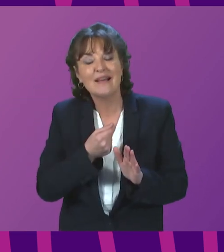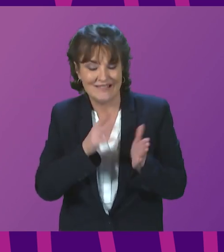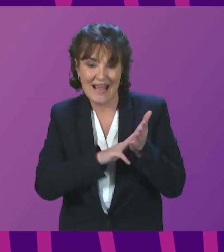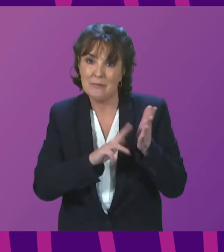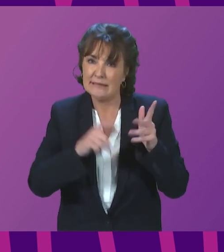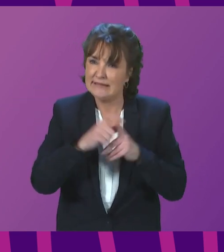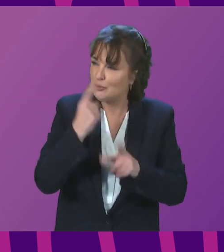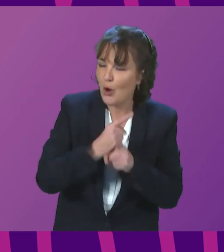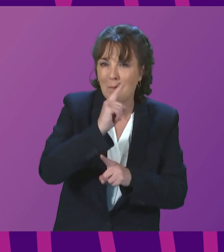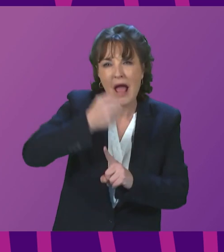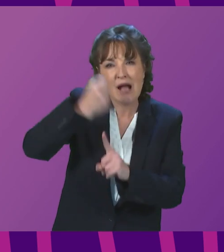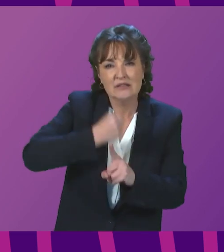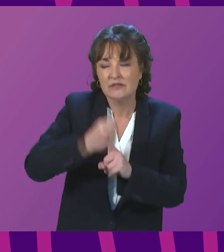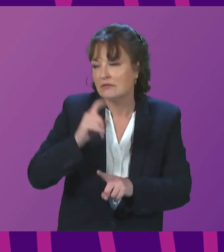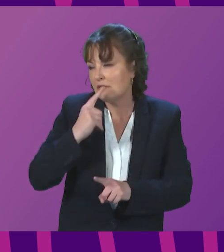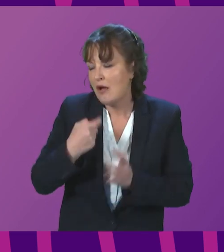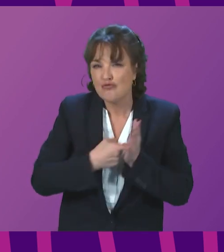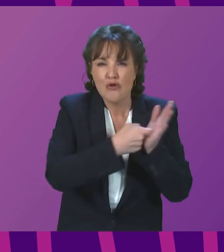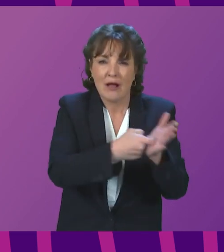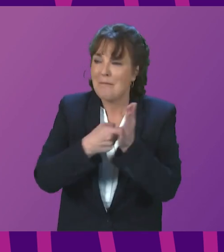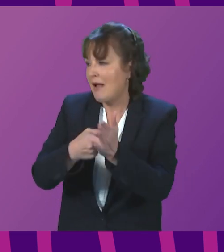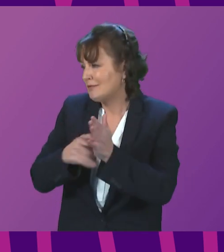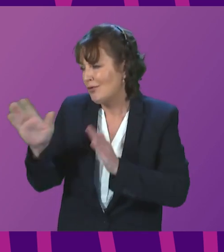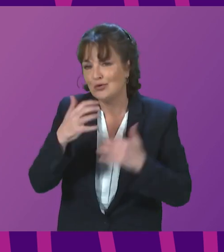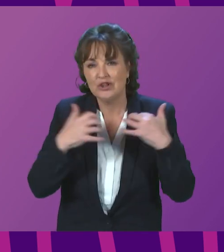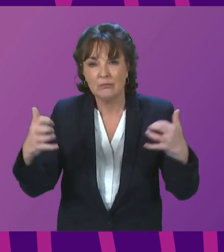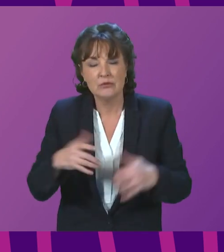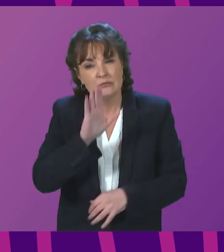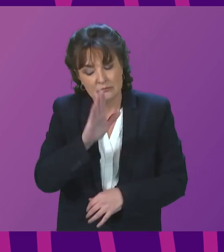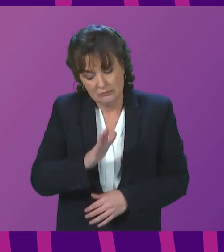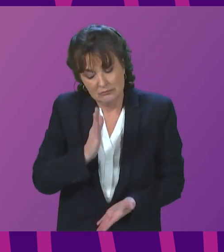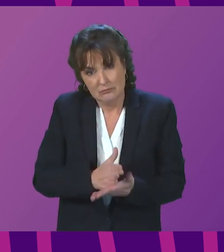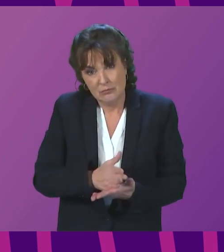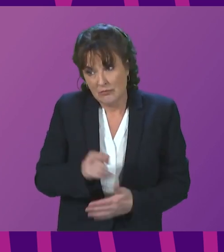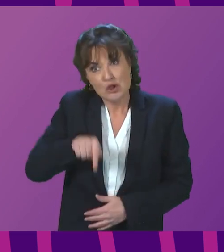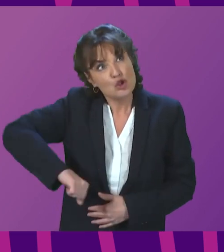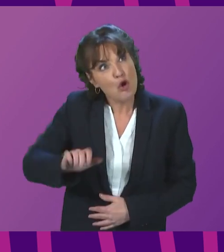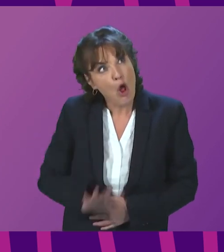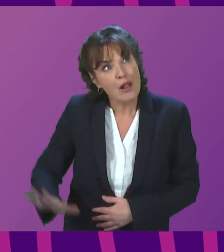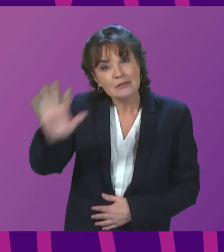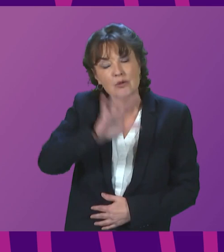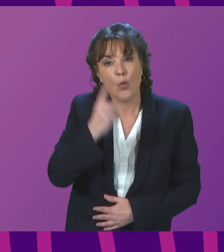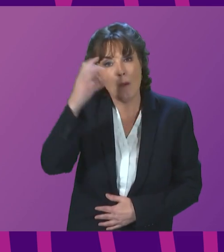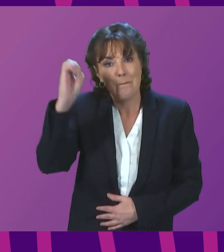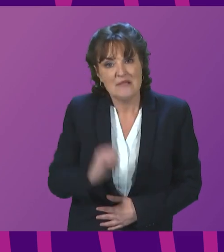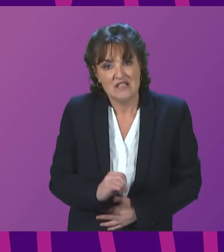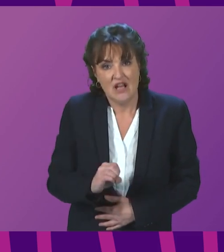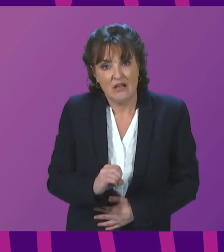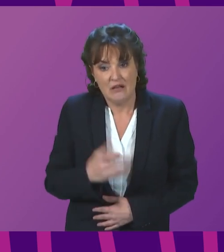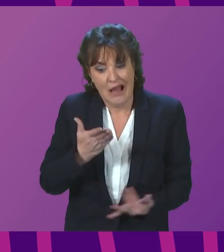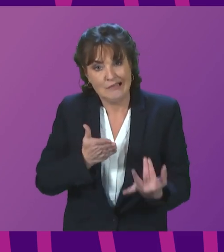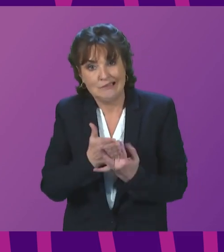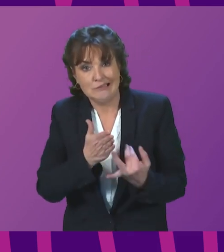his activism. commend it to all across the Chamber. At present, only 1 per cent of housing is fully accessible for wheelchair users. Around 10